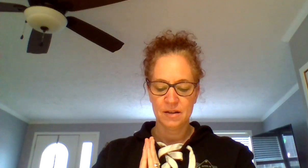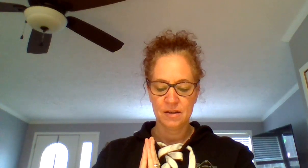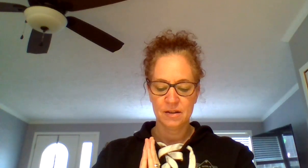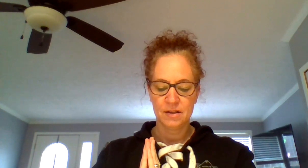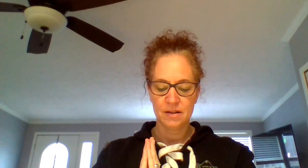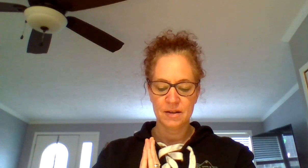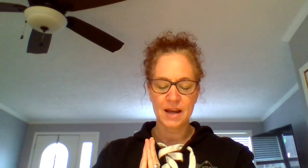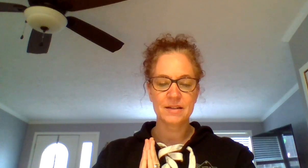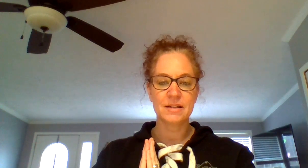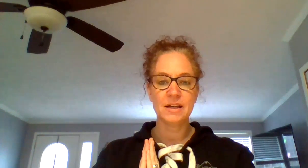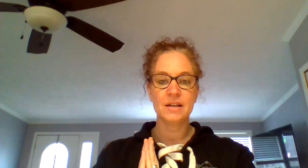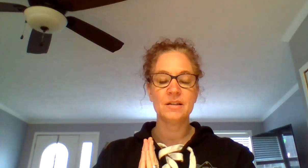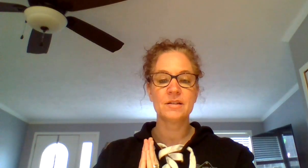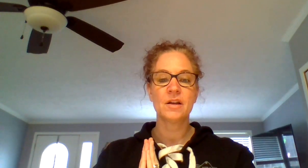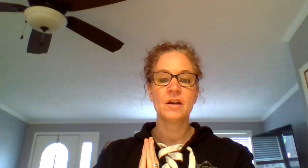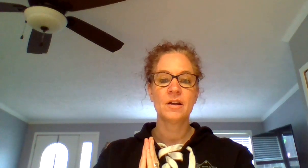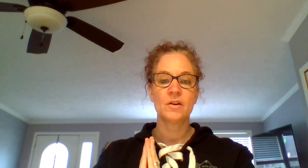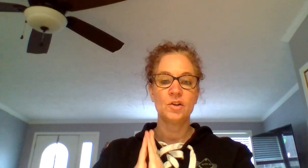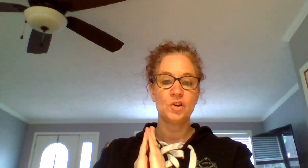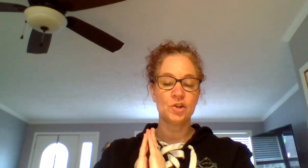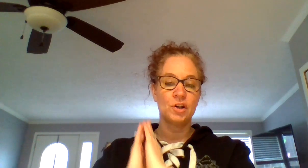Next is your turn.